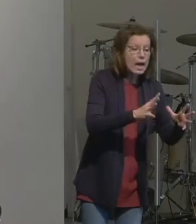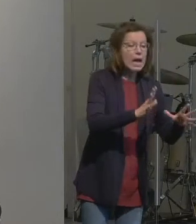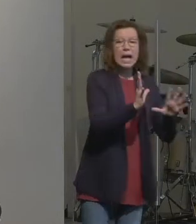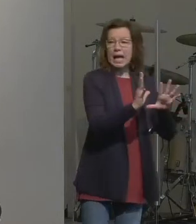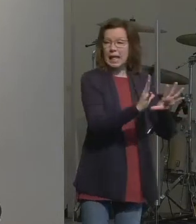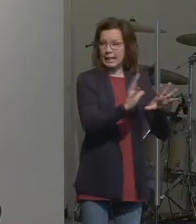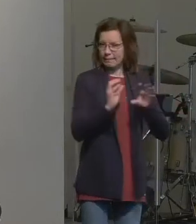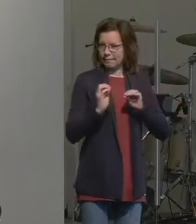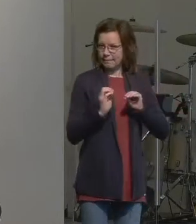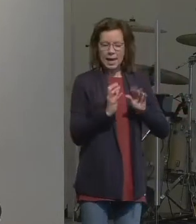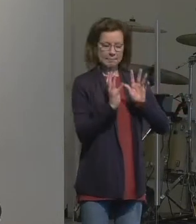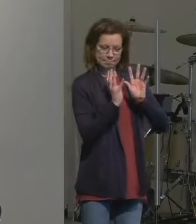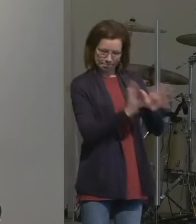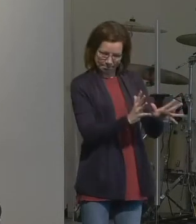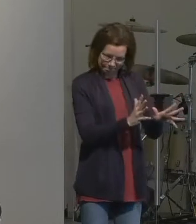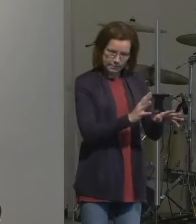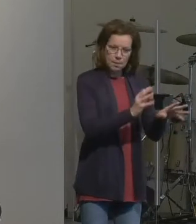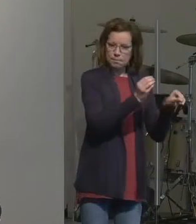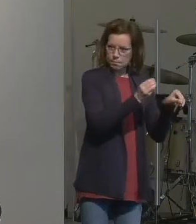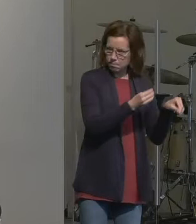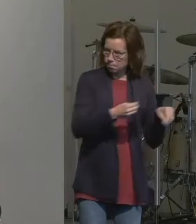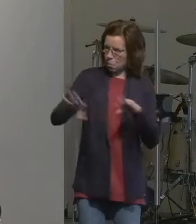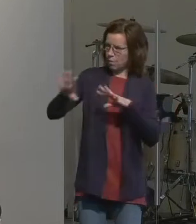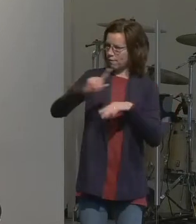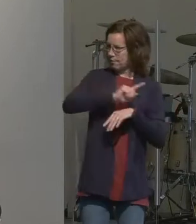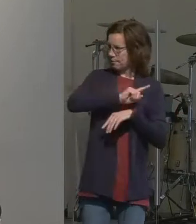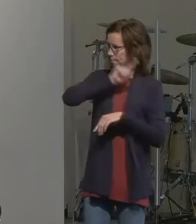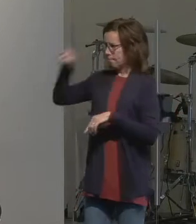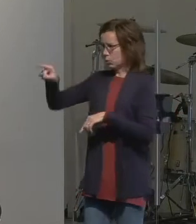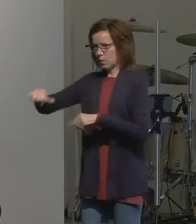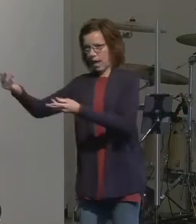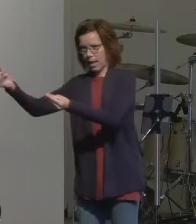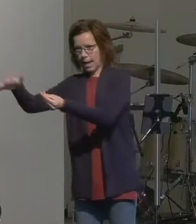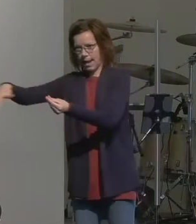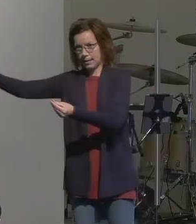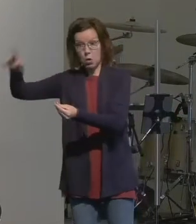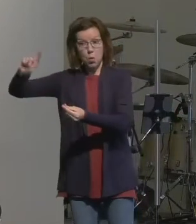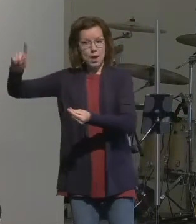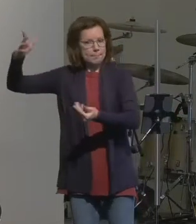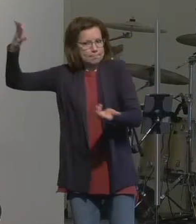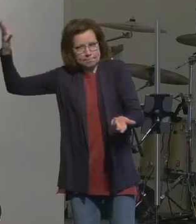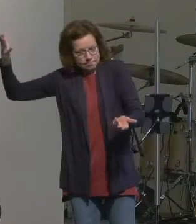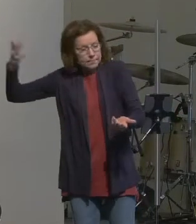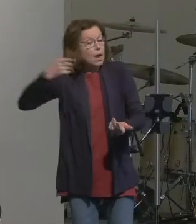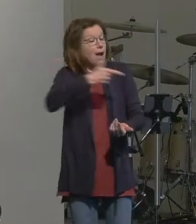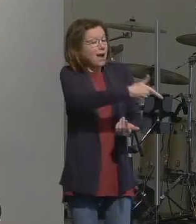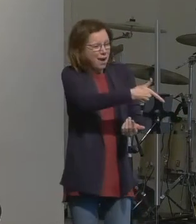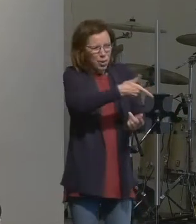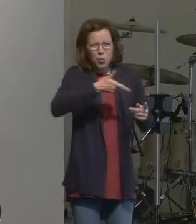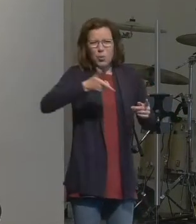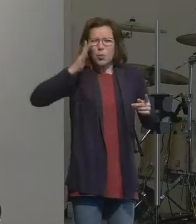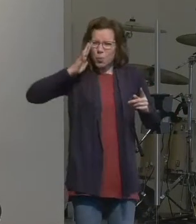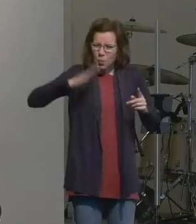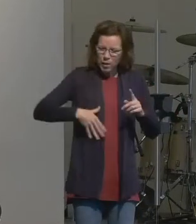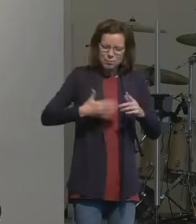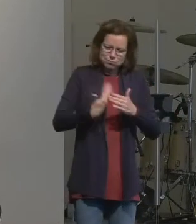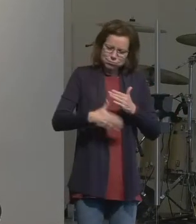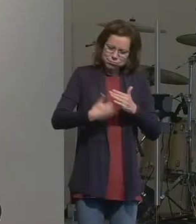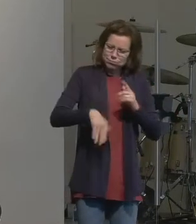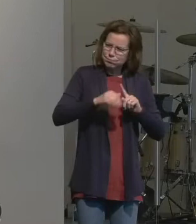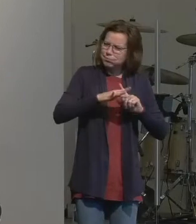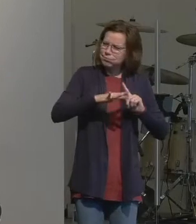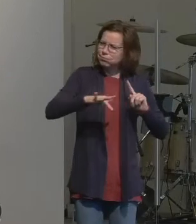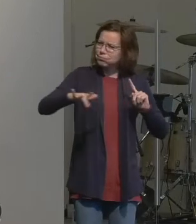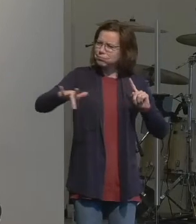will show you, and I will make of you a great nation, and I will bless you and make your name great